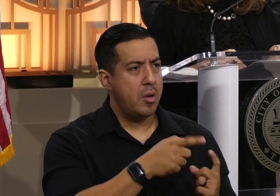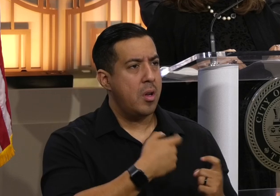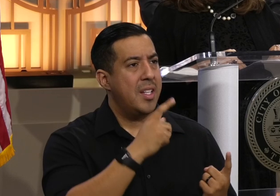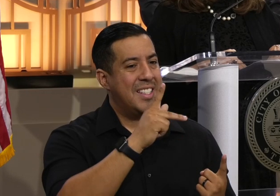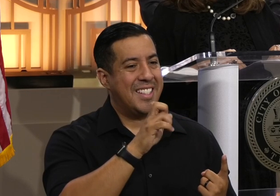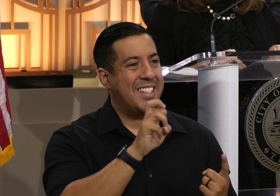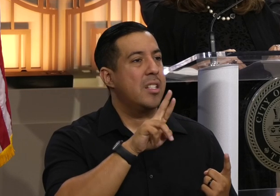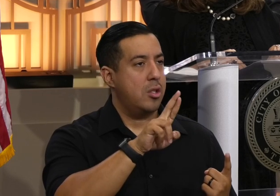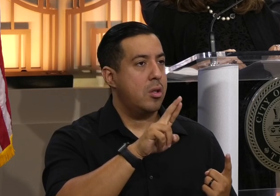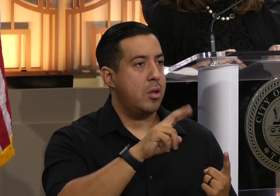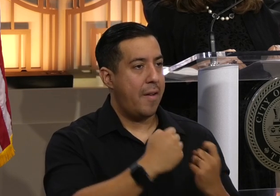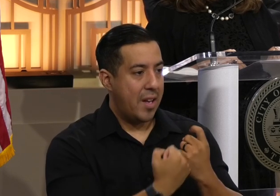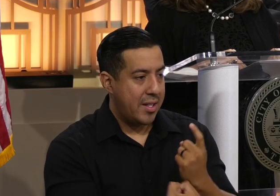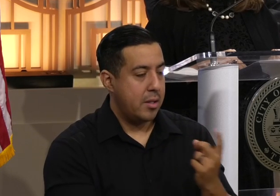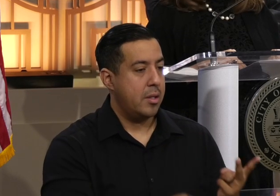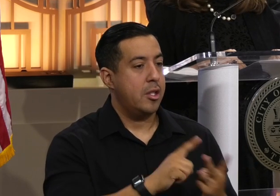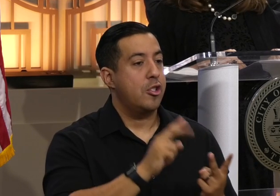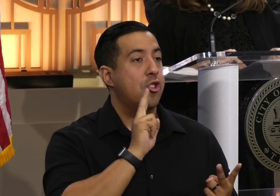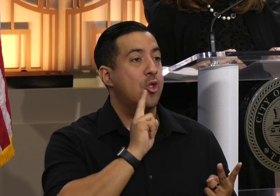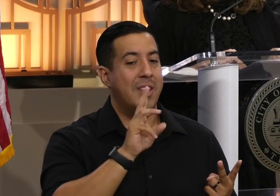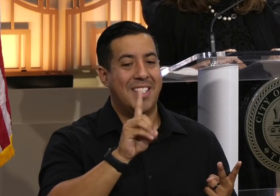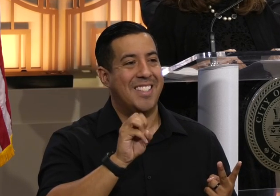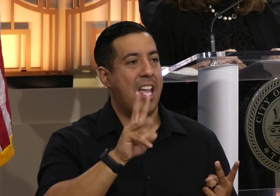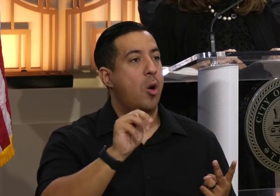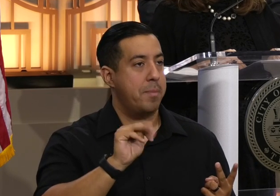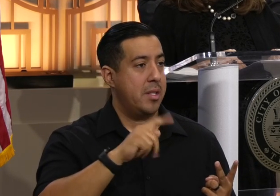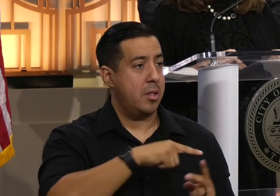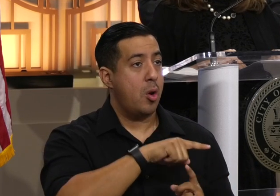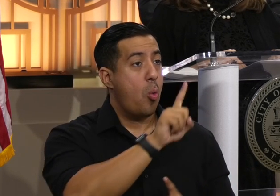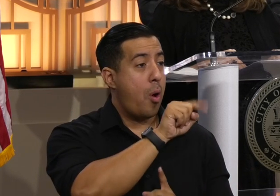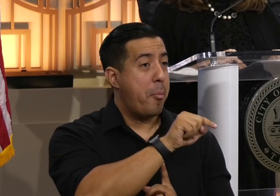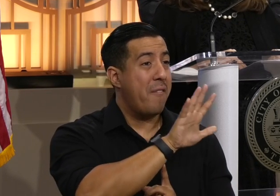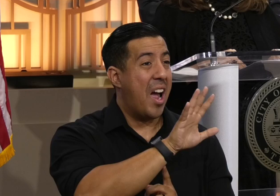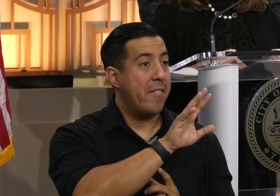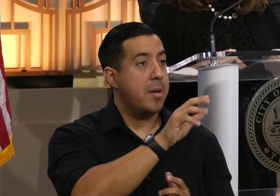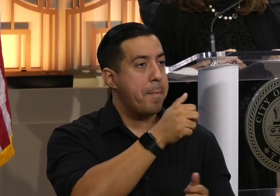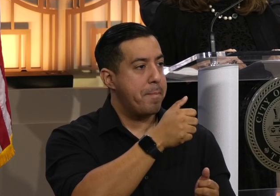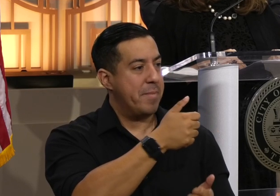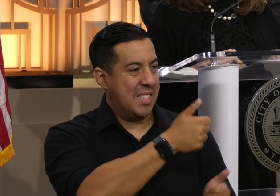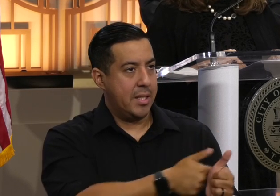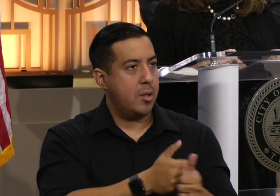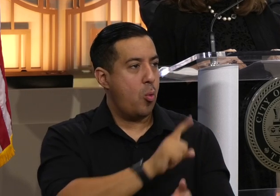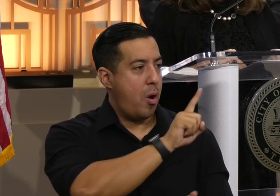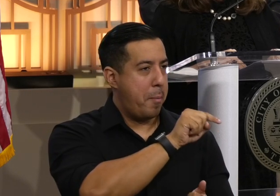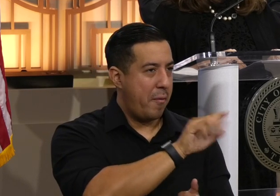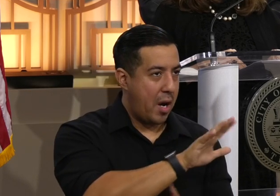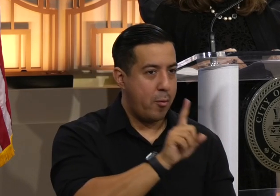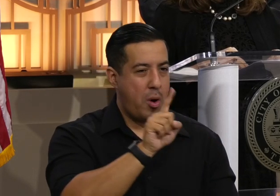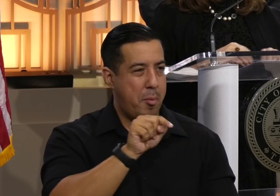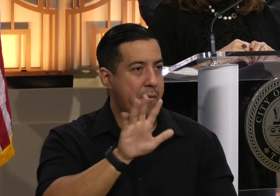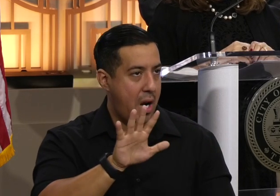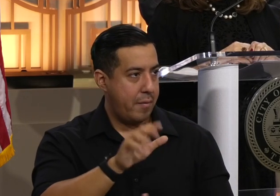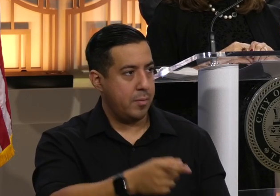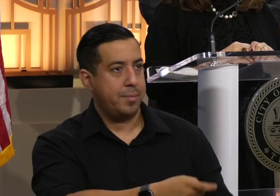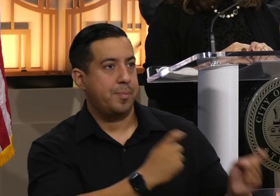the Kinder Foundation and Houston Endowment. They each gave $1.5 million to help us on our goal towards the $8 million.